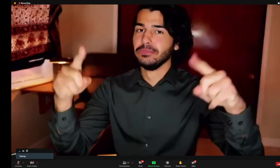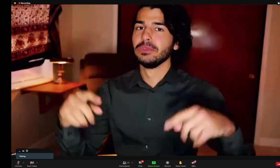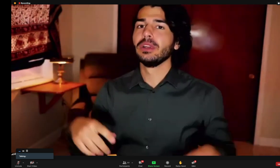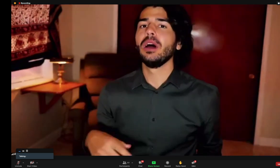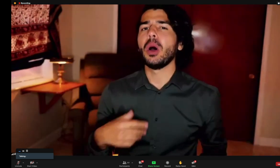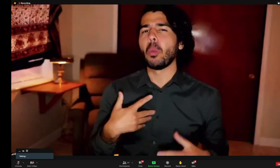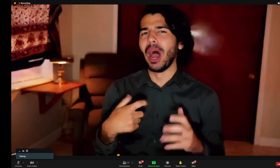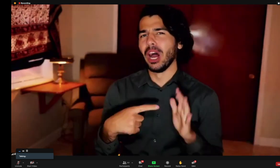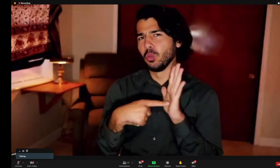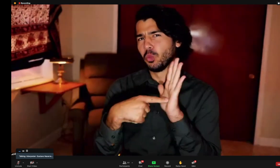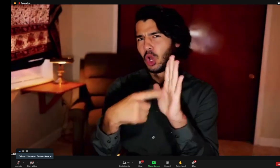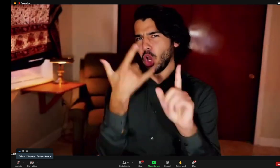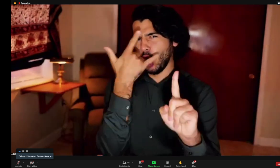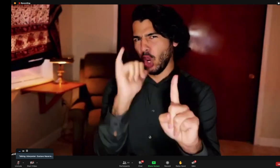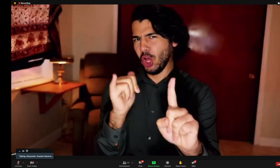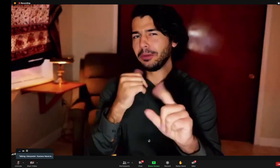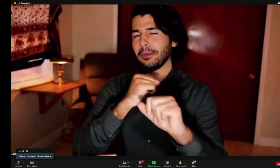It was quite an effective endeavor.